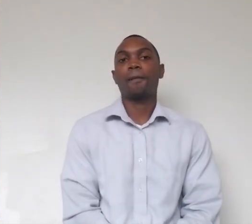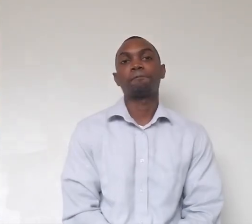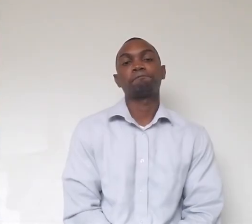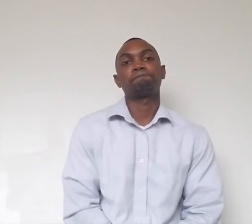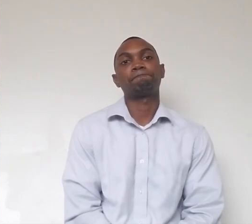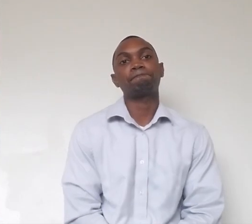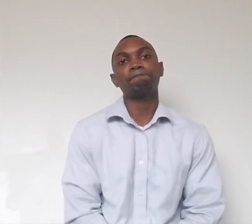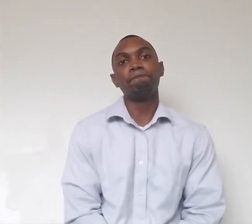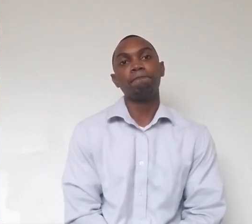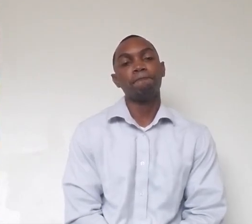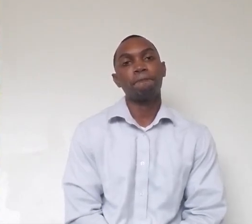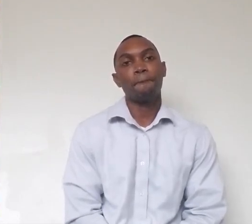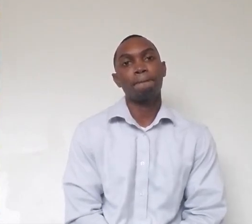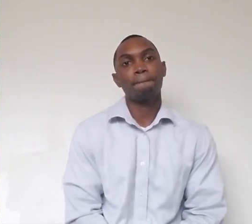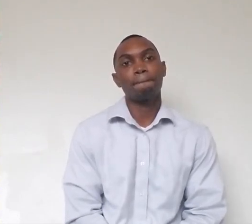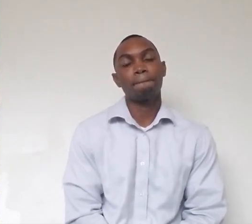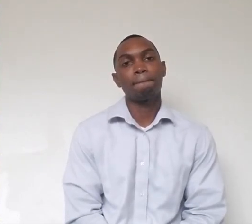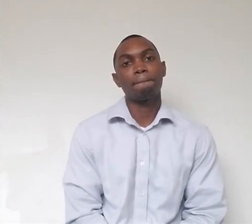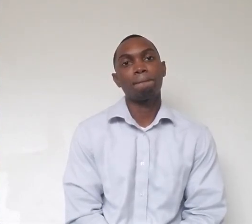Oh, she's like, what's happening over here?